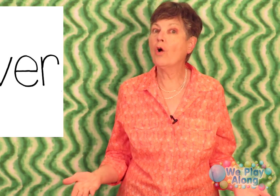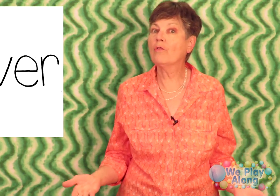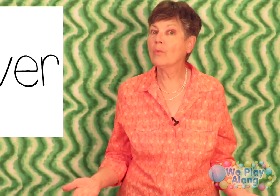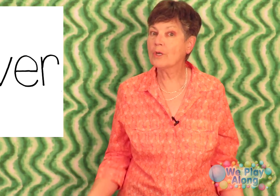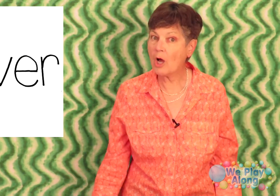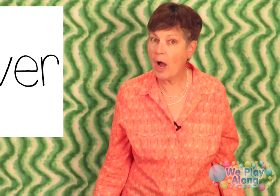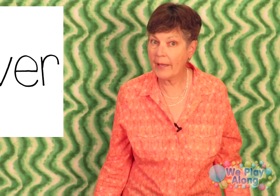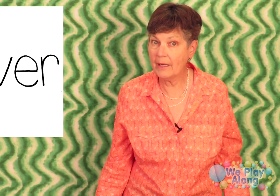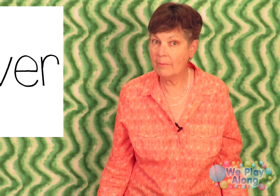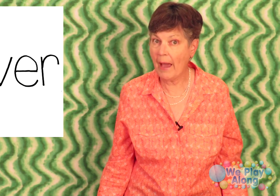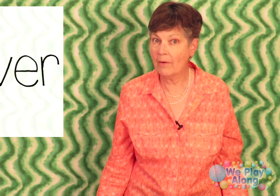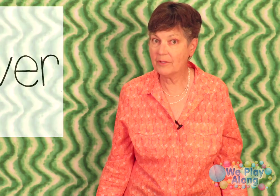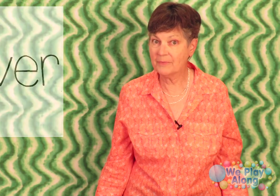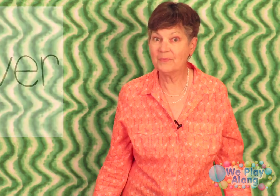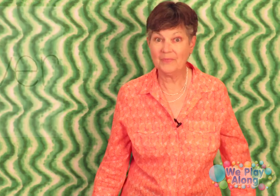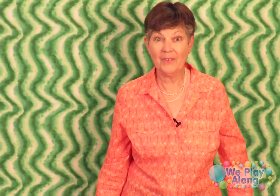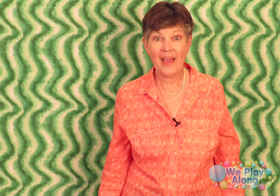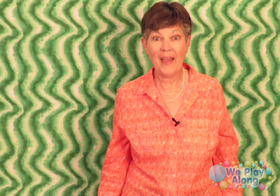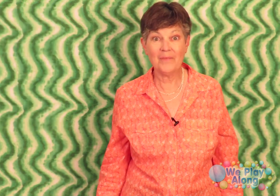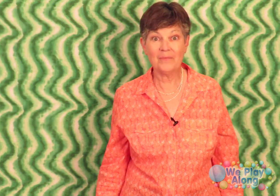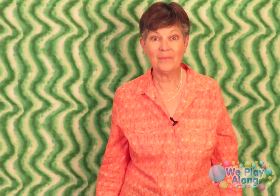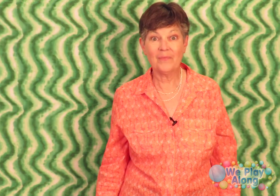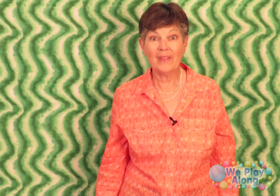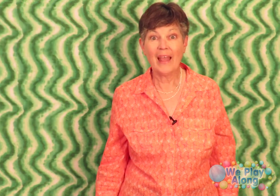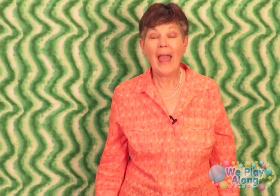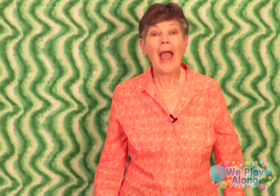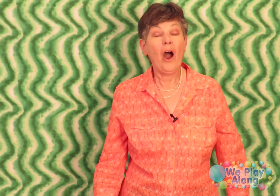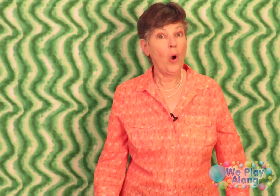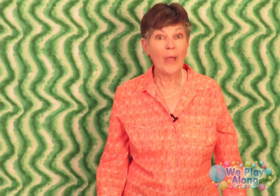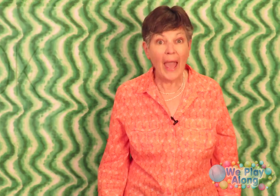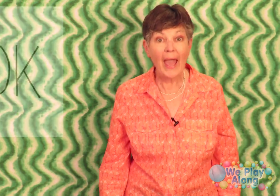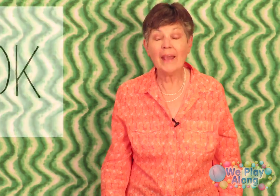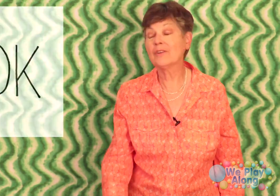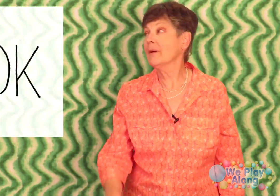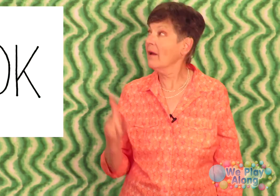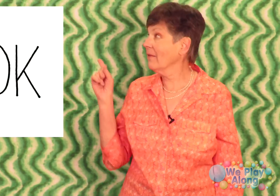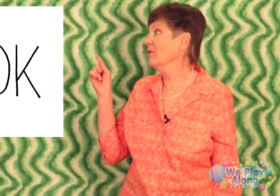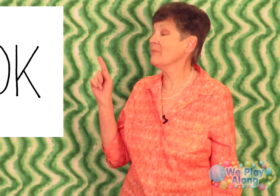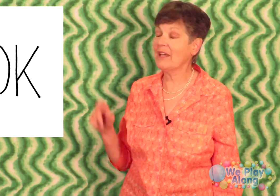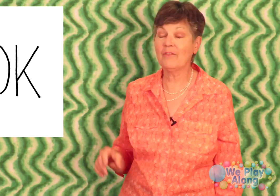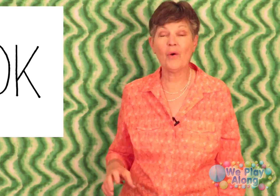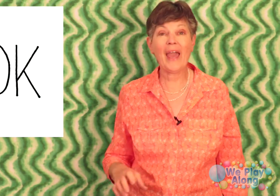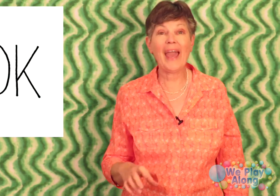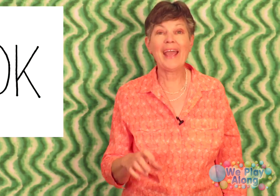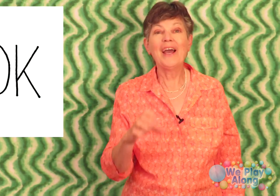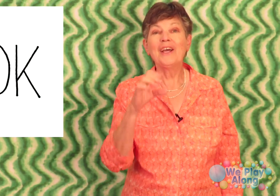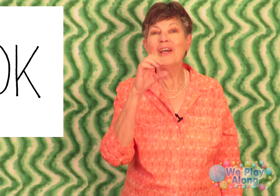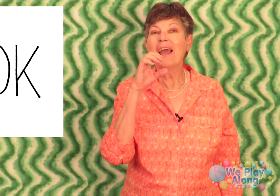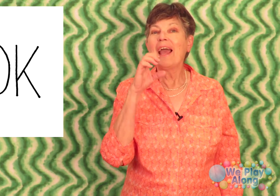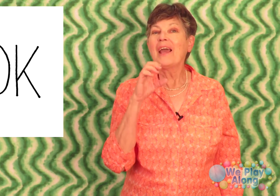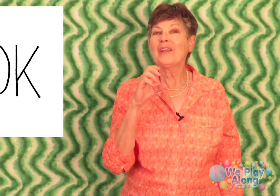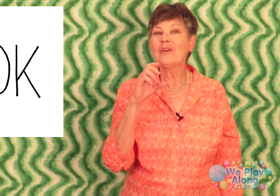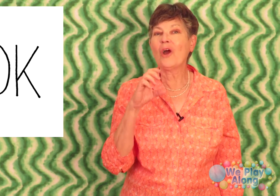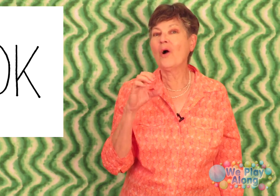over we're talking about okay okay here's a speaking of okay you go